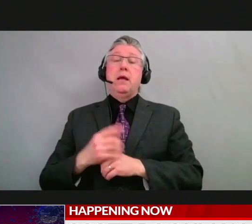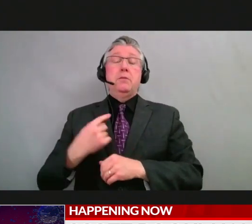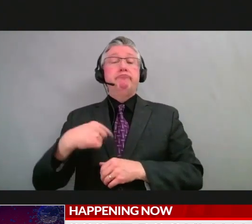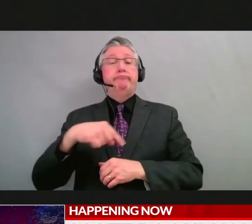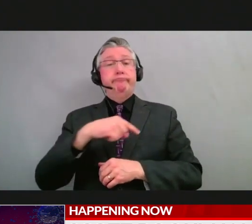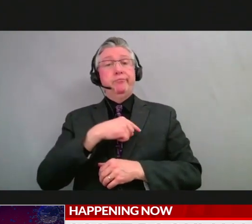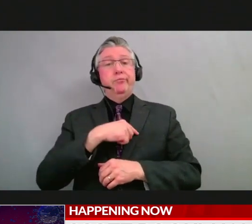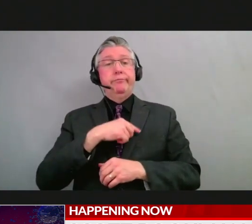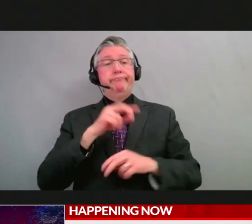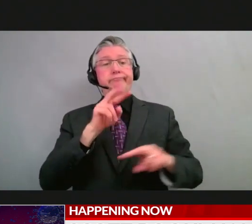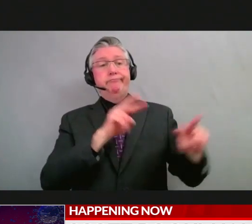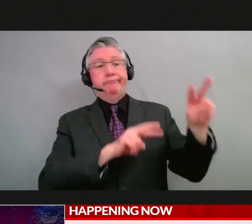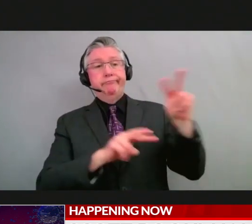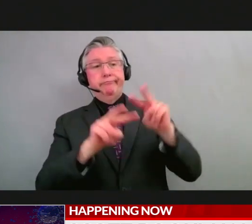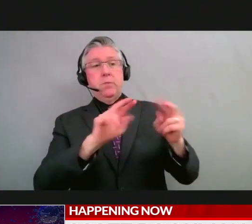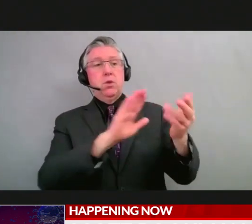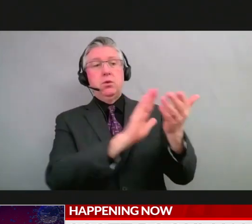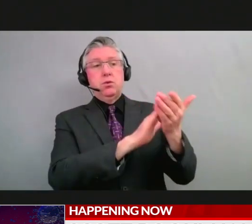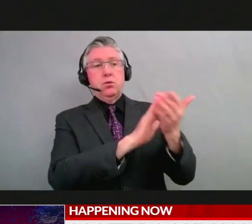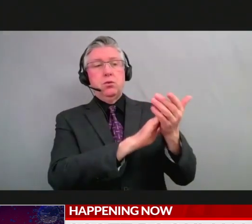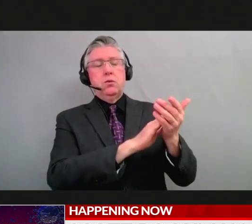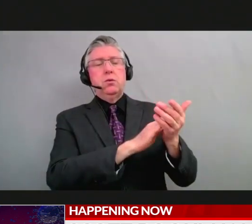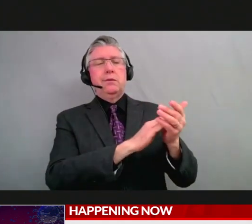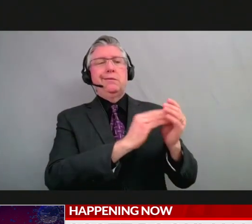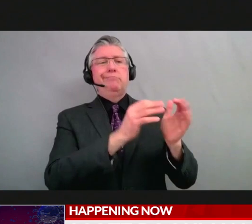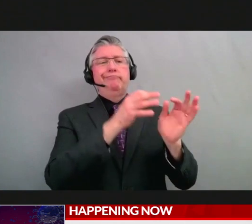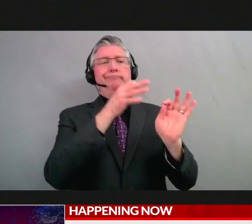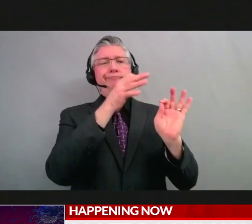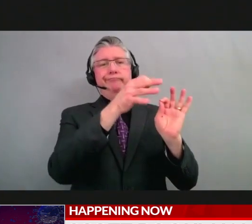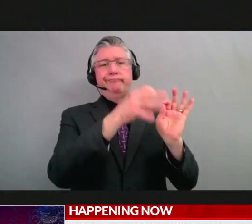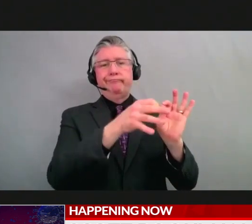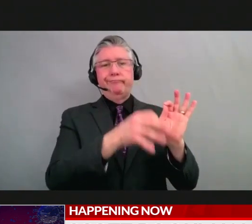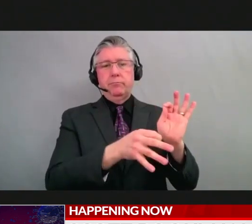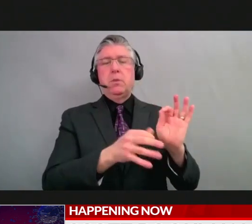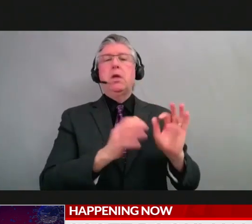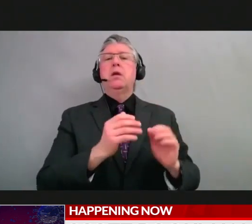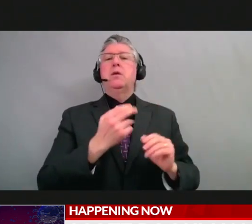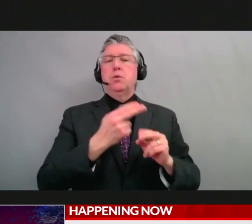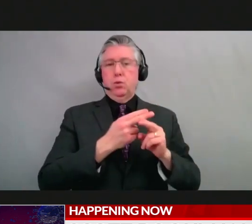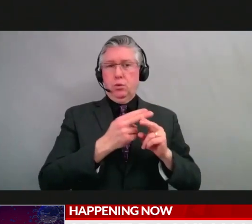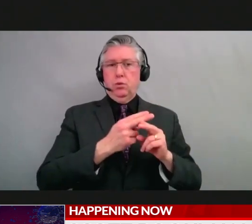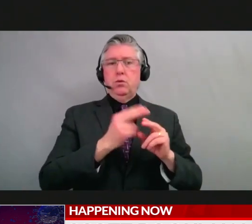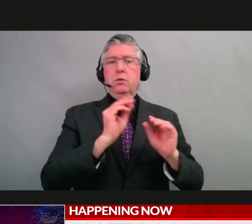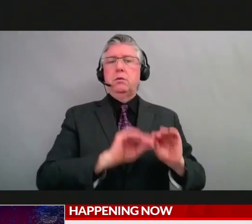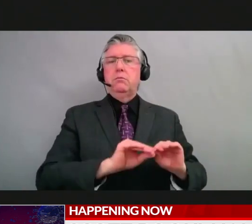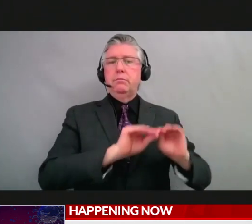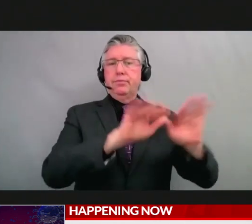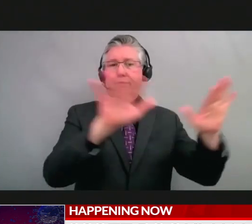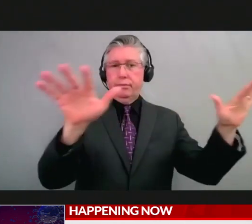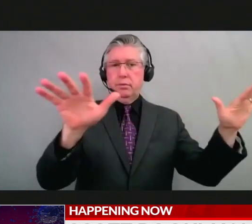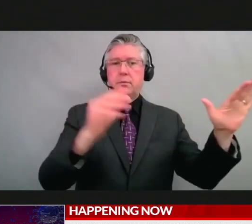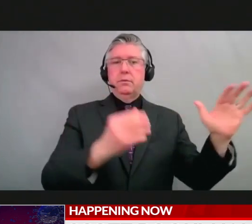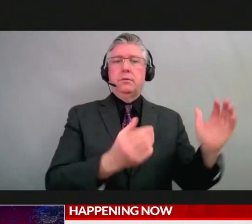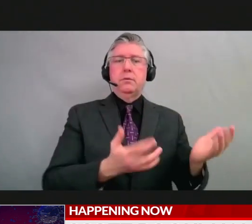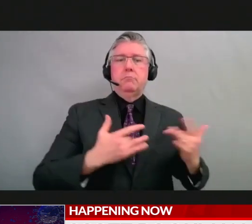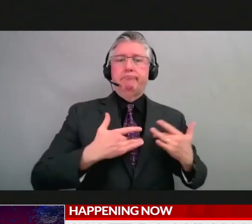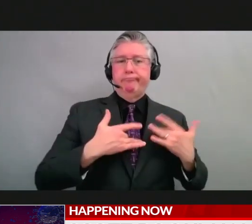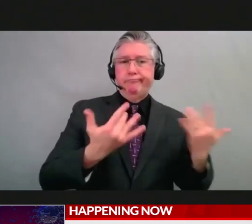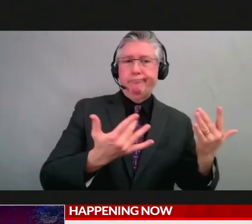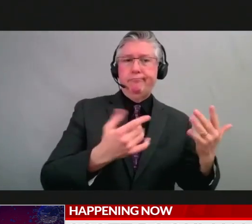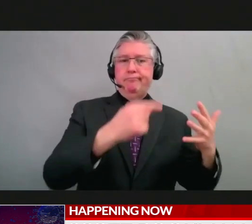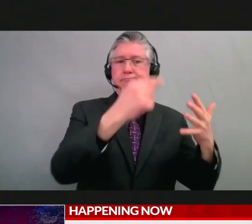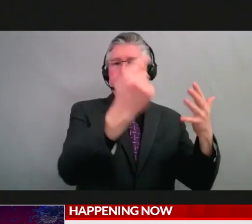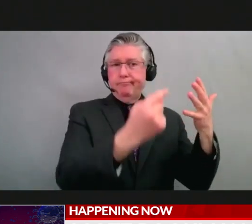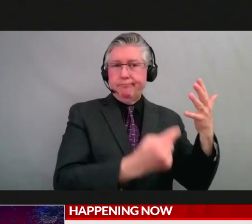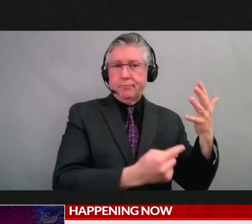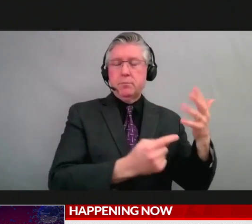at our schools' guidance and preparing to issue updated guidance for schools as we look at a period